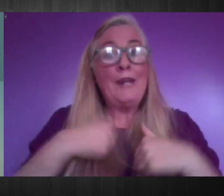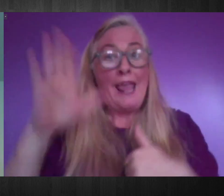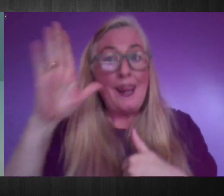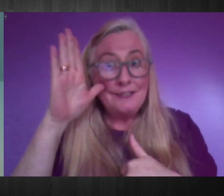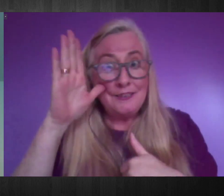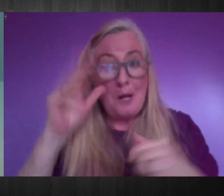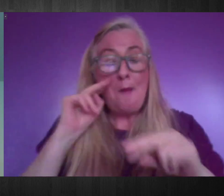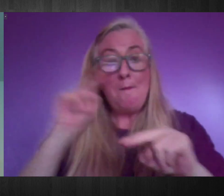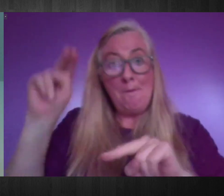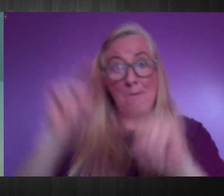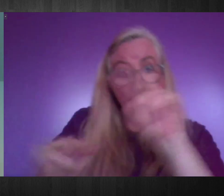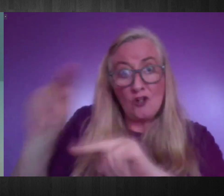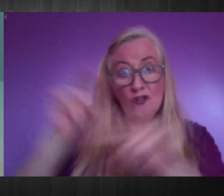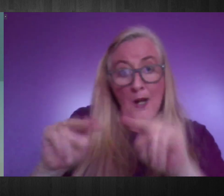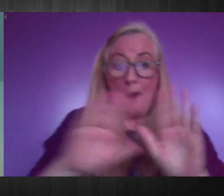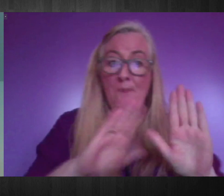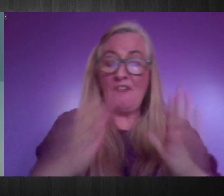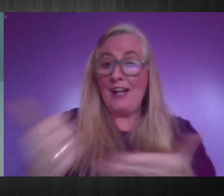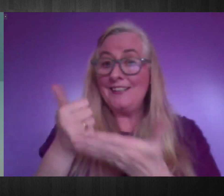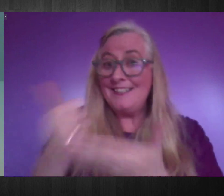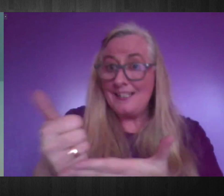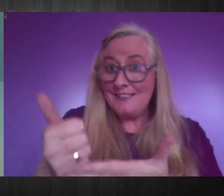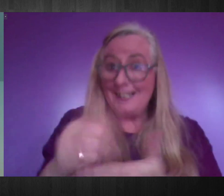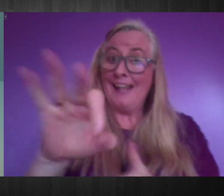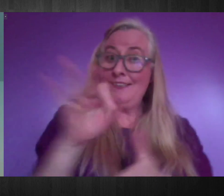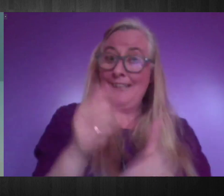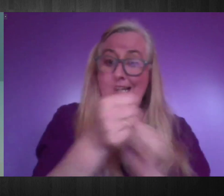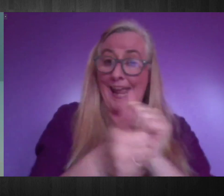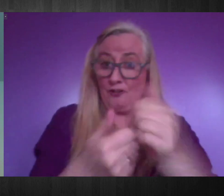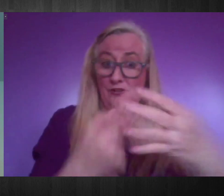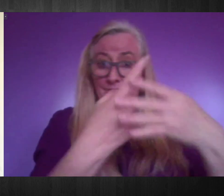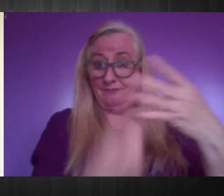monitoring and, where appropriate, providing assistance and taking action. Thank you.